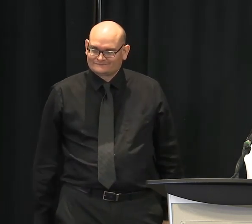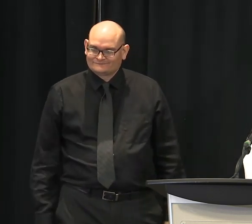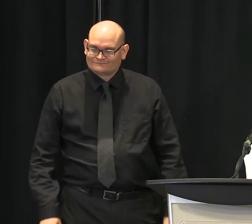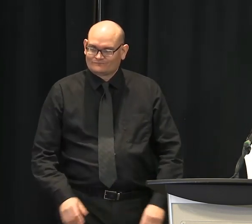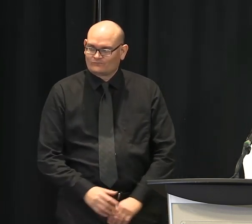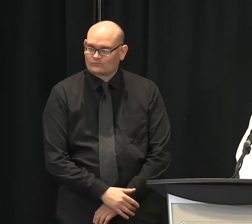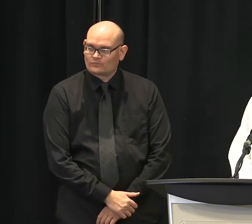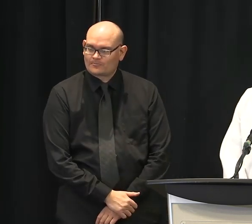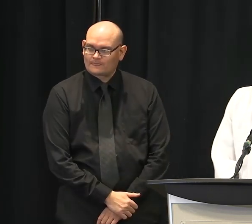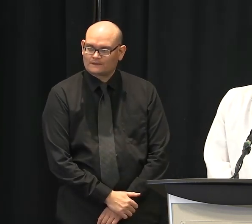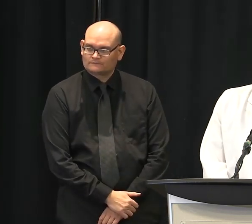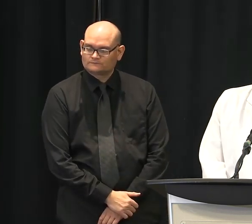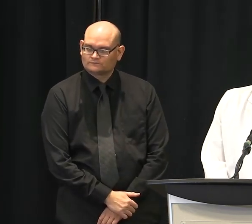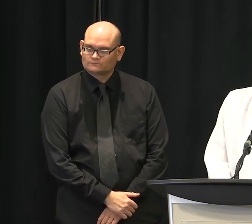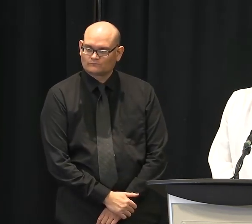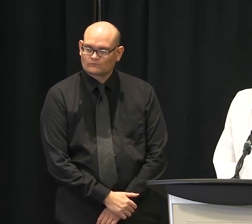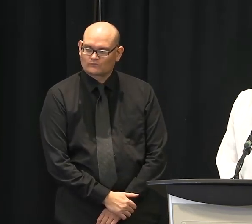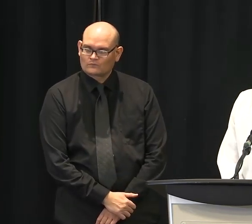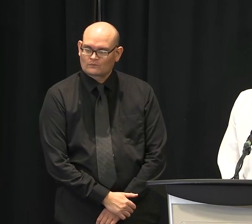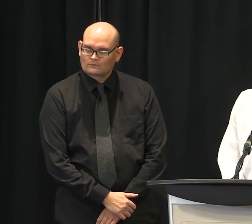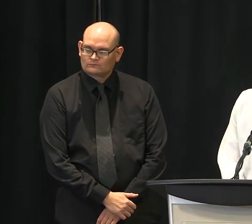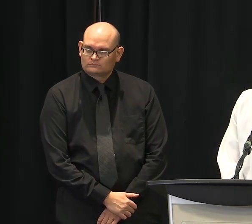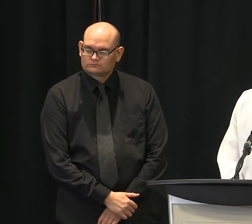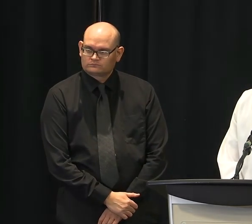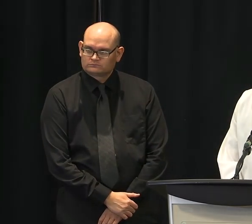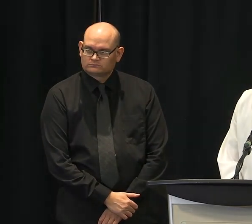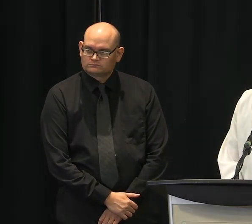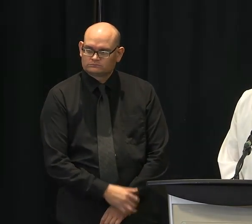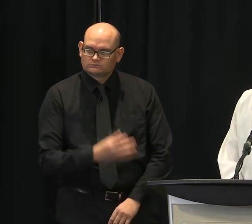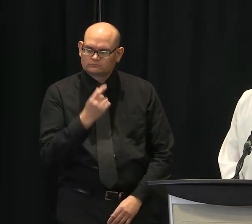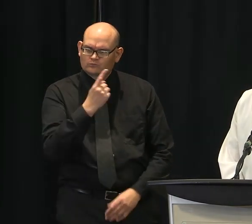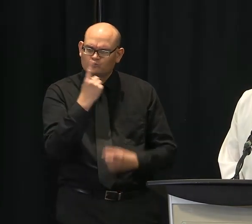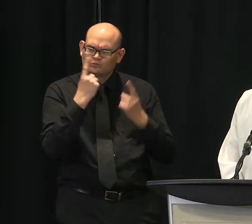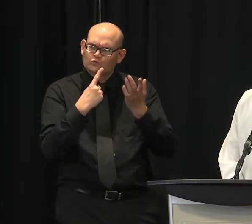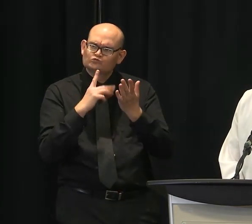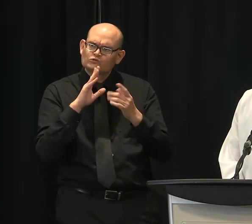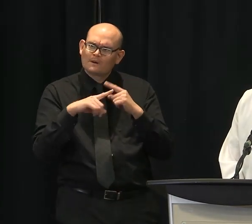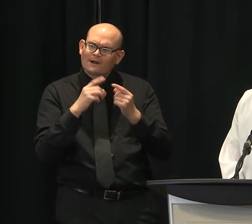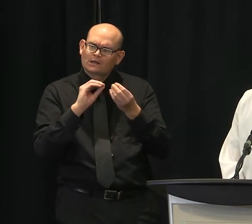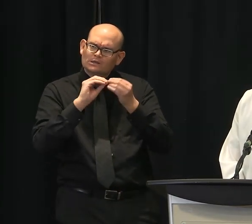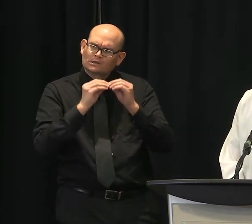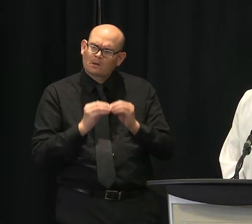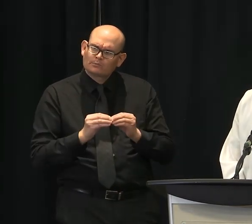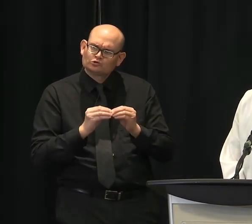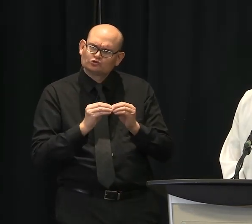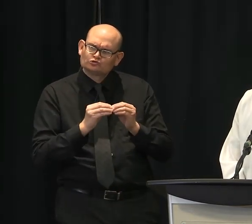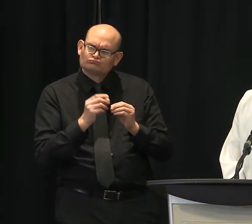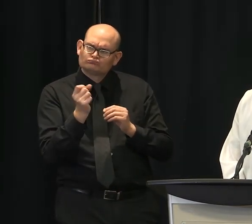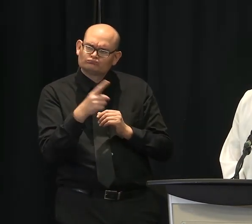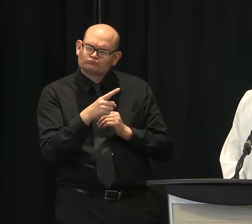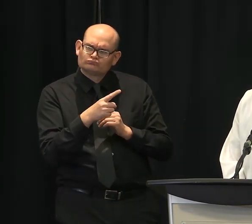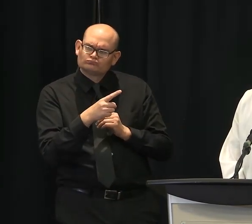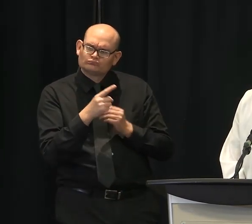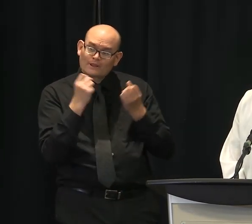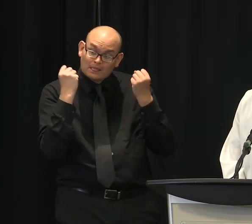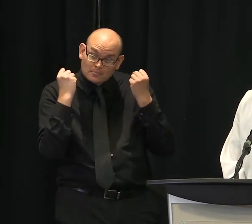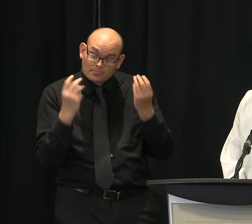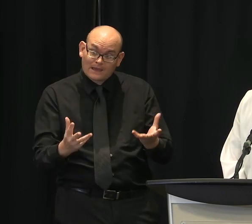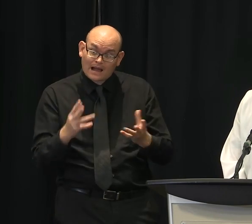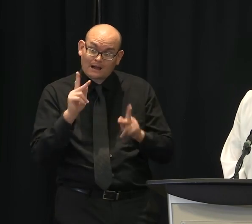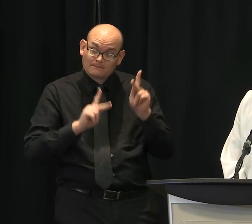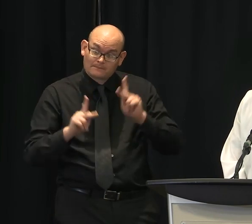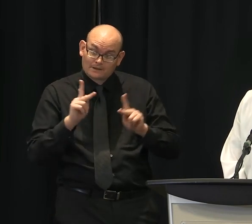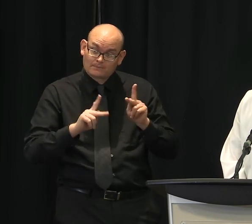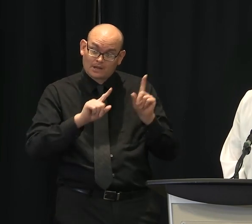Yes. I wondered if you could speak to more numbers. You said there was a tremendous turnout for the community testing